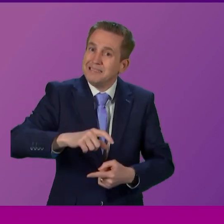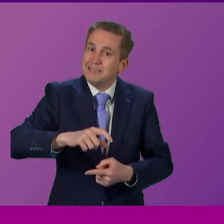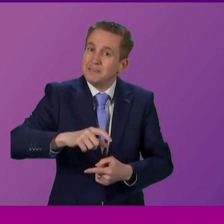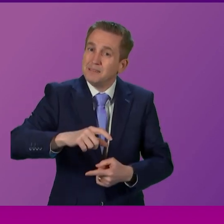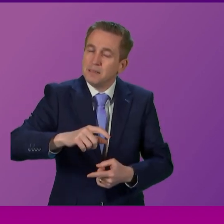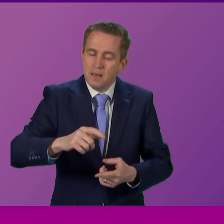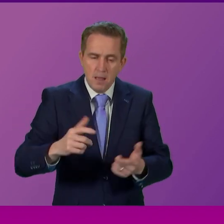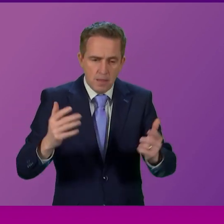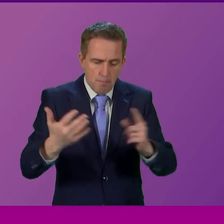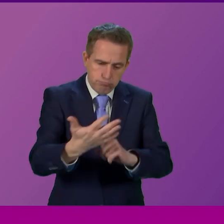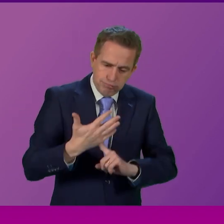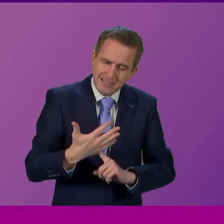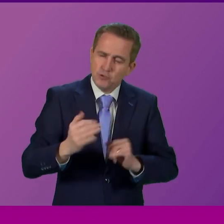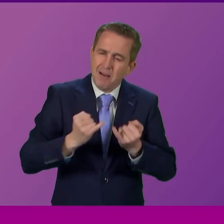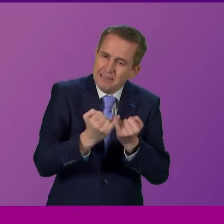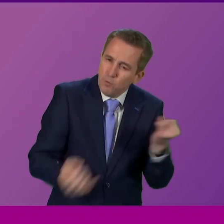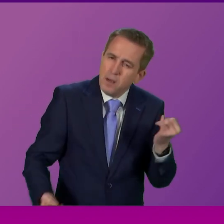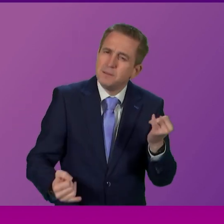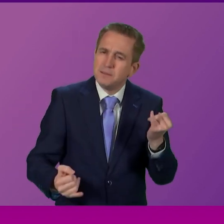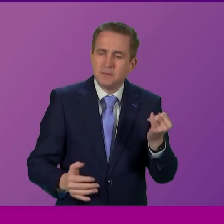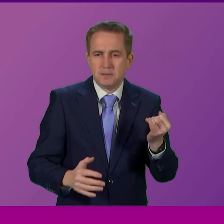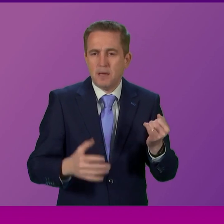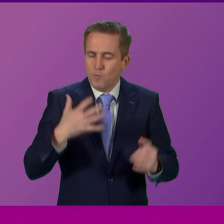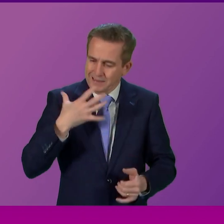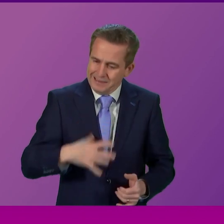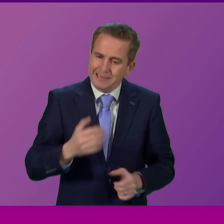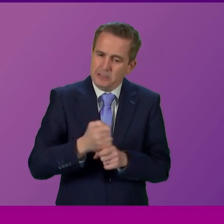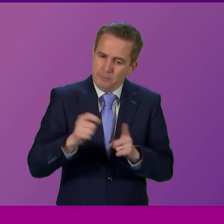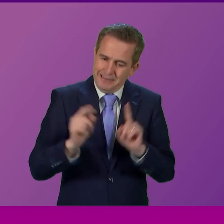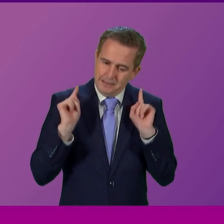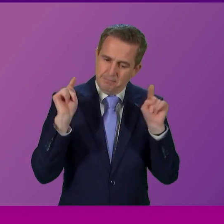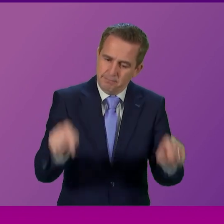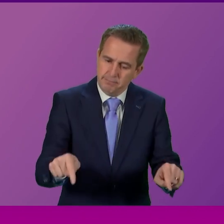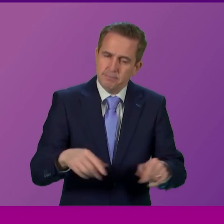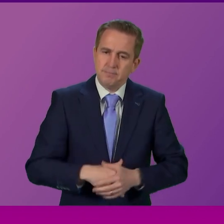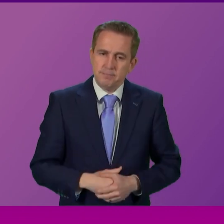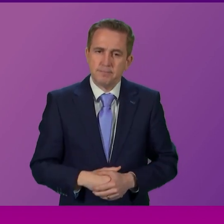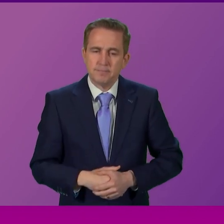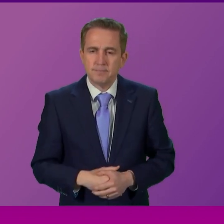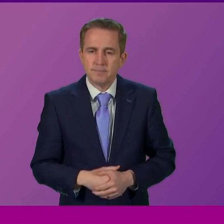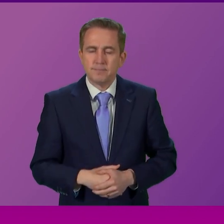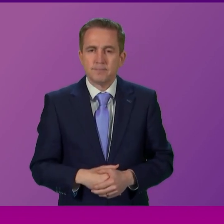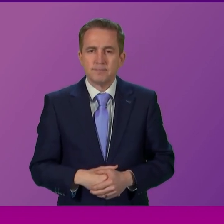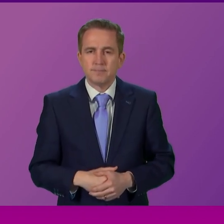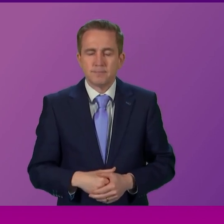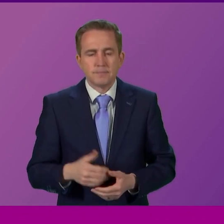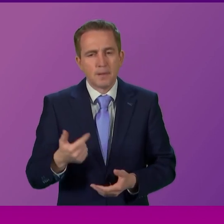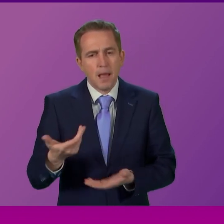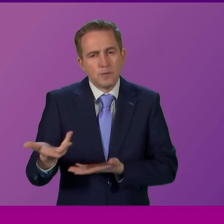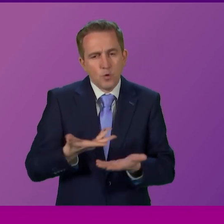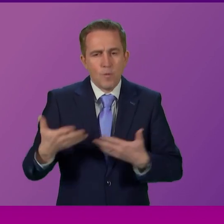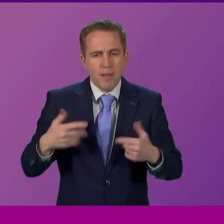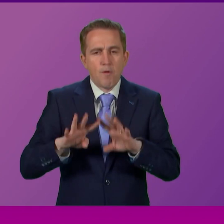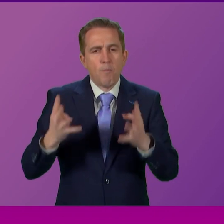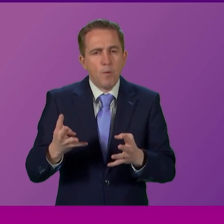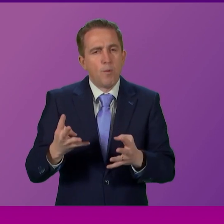with the greatest pressure greatest needs and of greatest risk cabinet secretary i have regular conversations with our health boards including